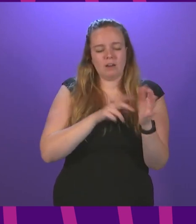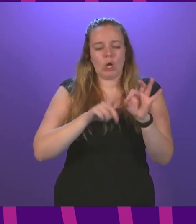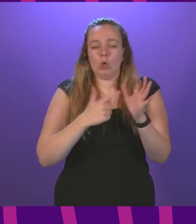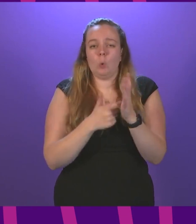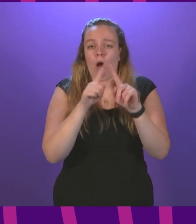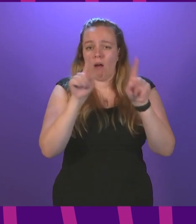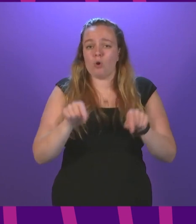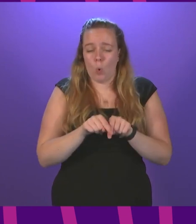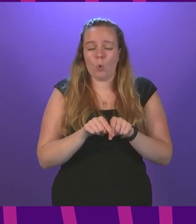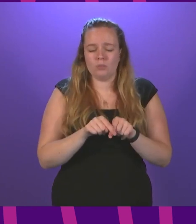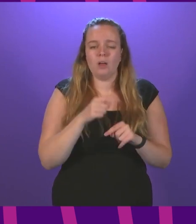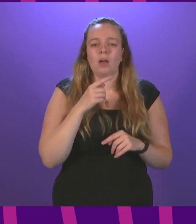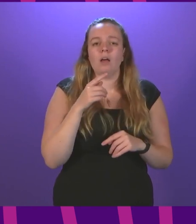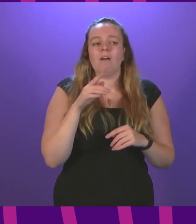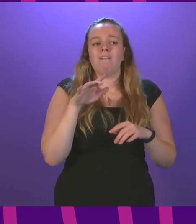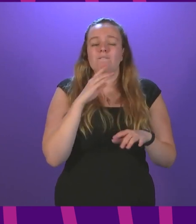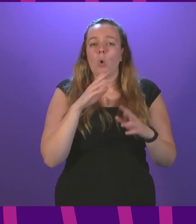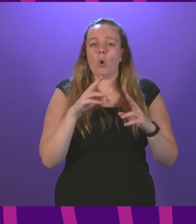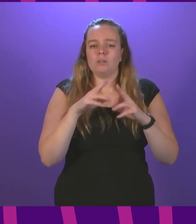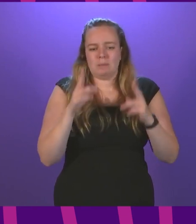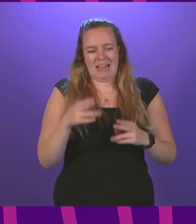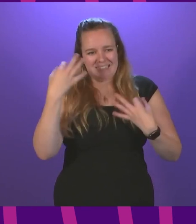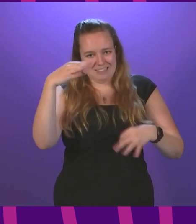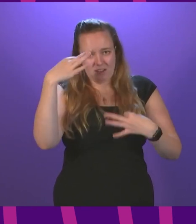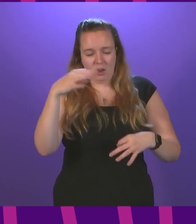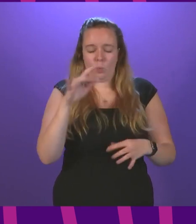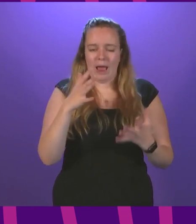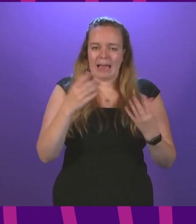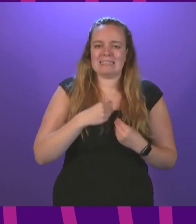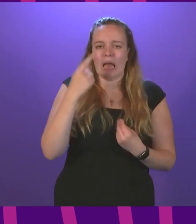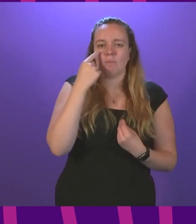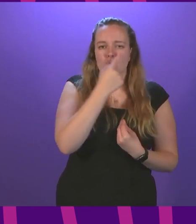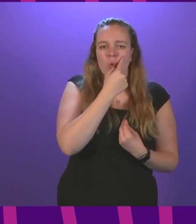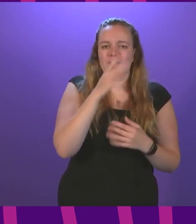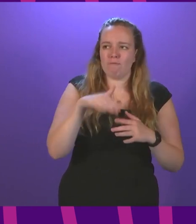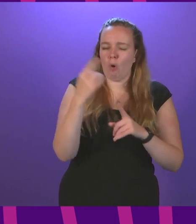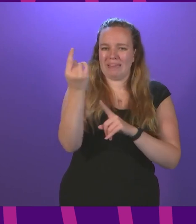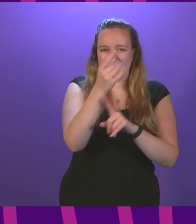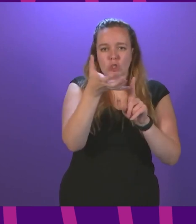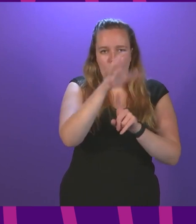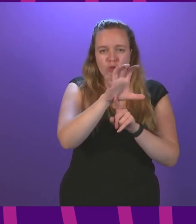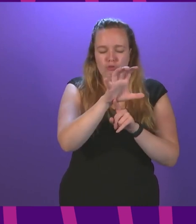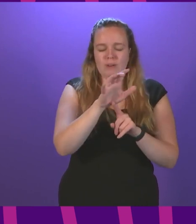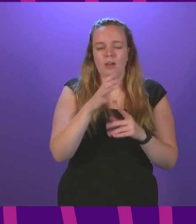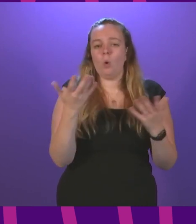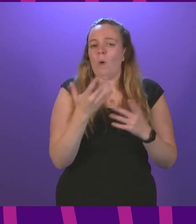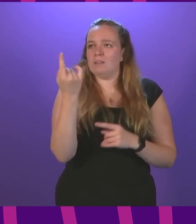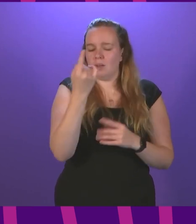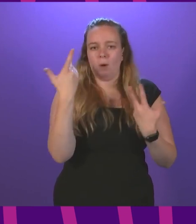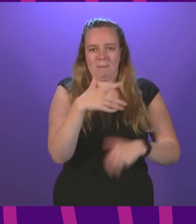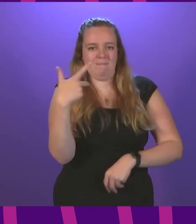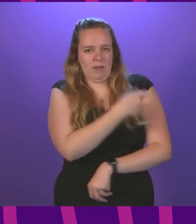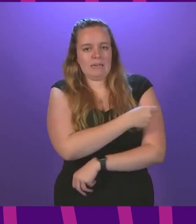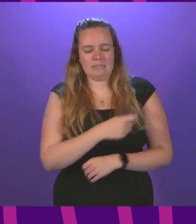for the purposes of domestic certification we will accept proof of doses from each country in which somebody was